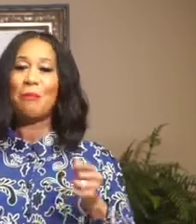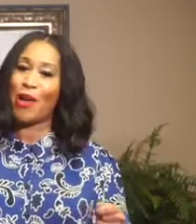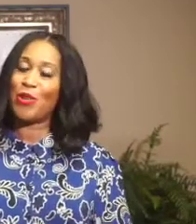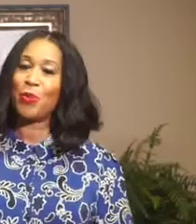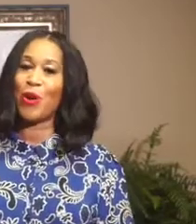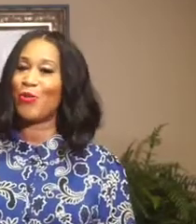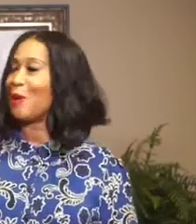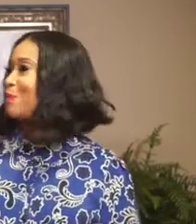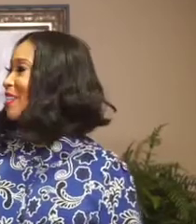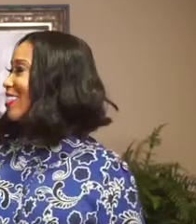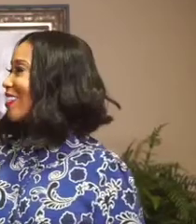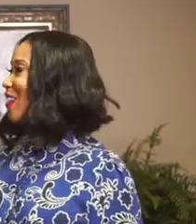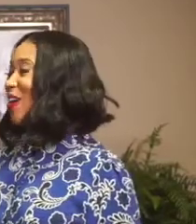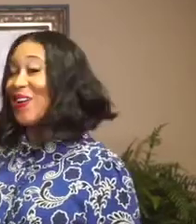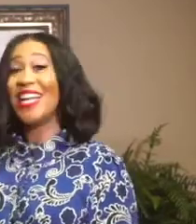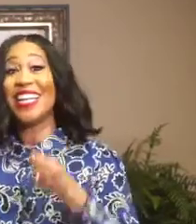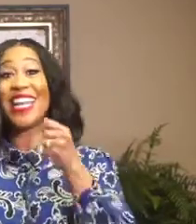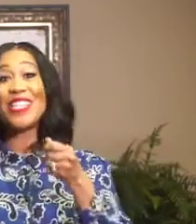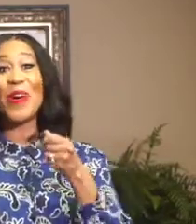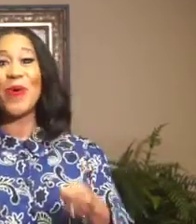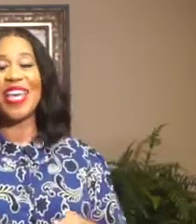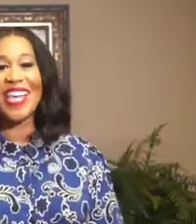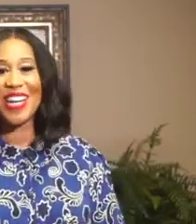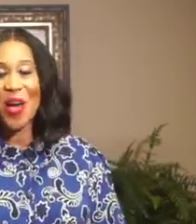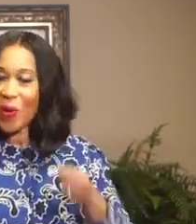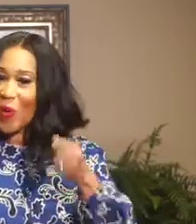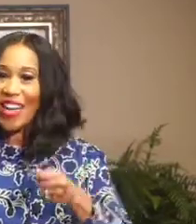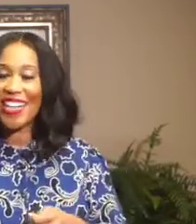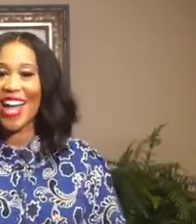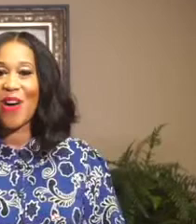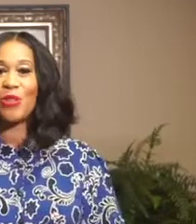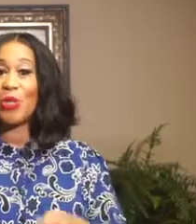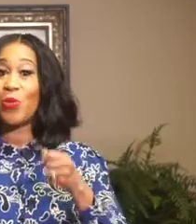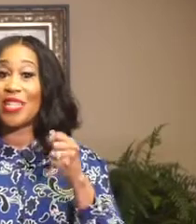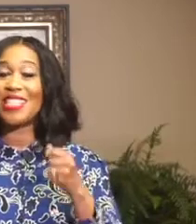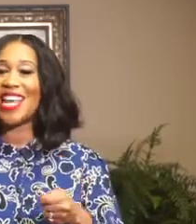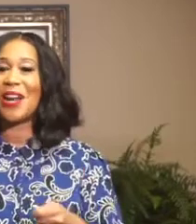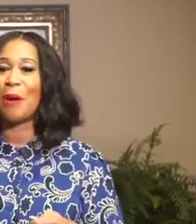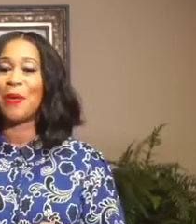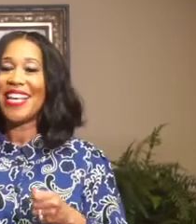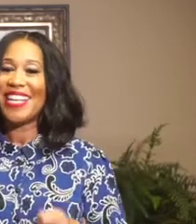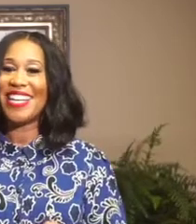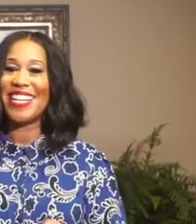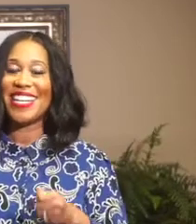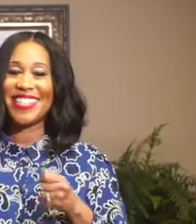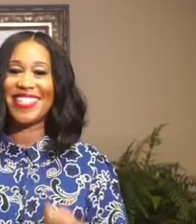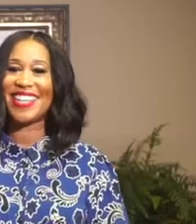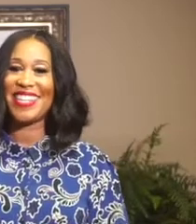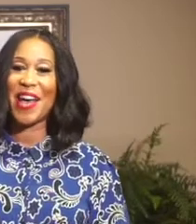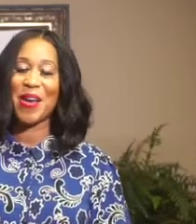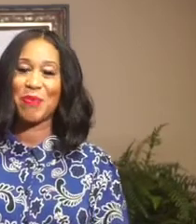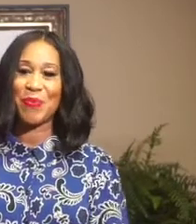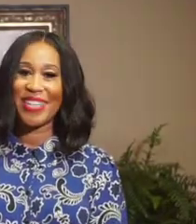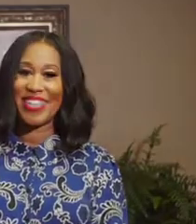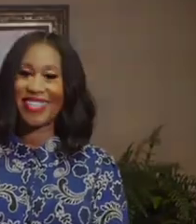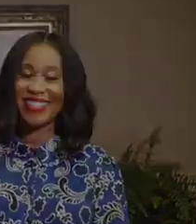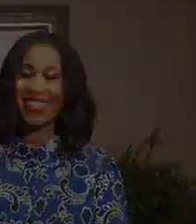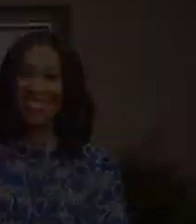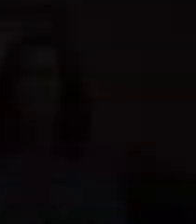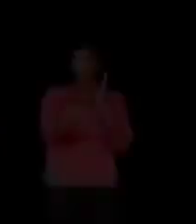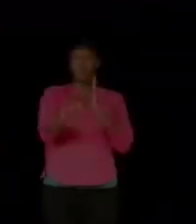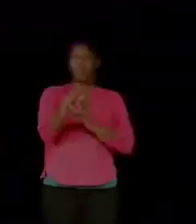blessed by this word that blessed us all. Let's go in right now to the setup in set time.